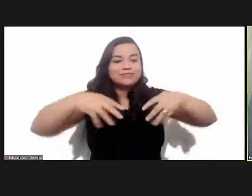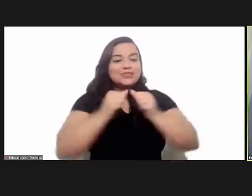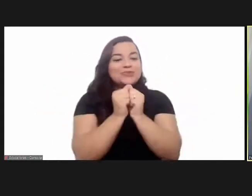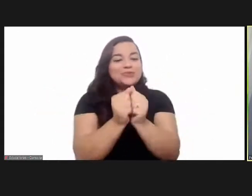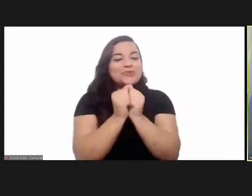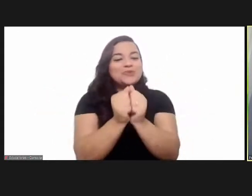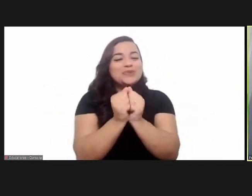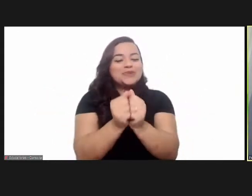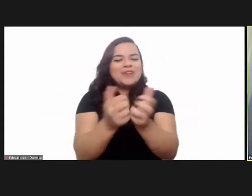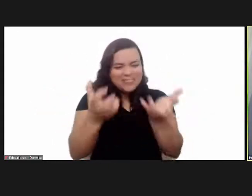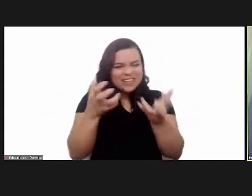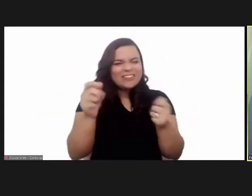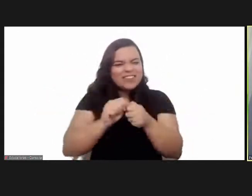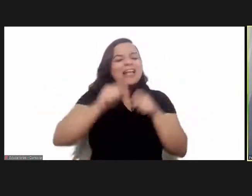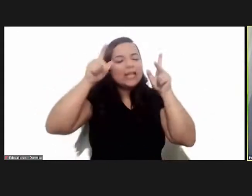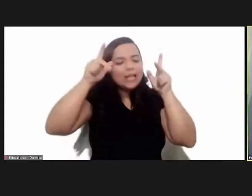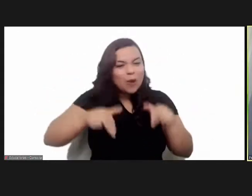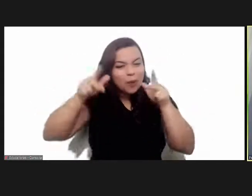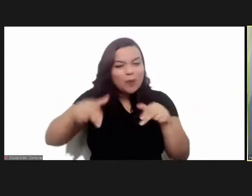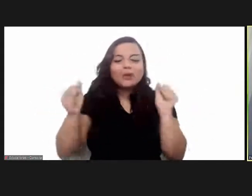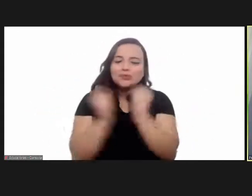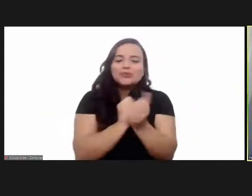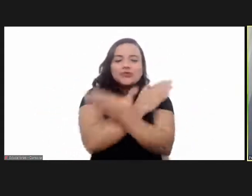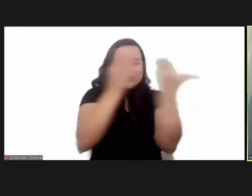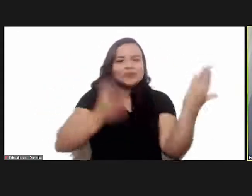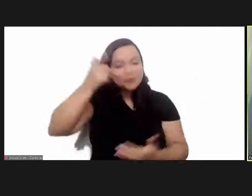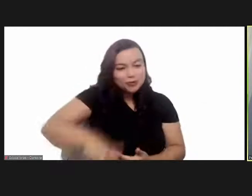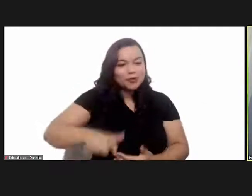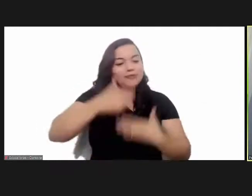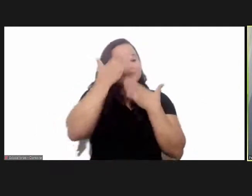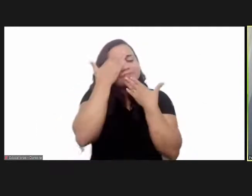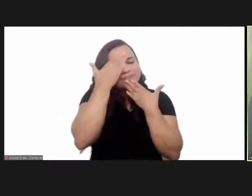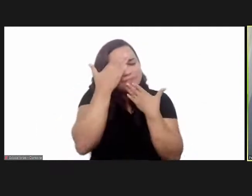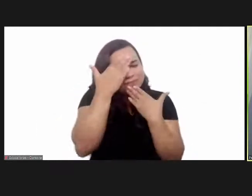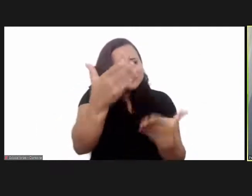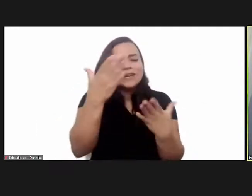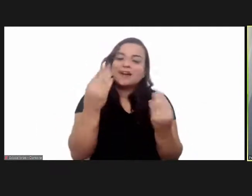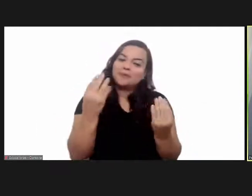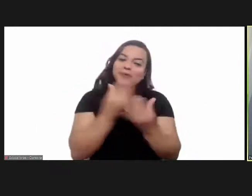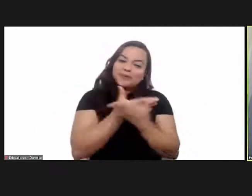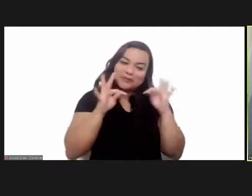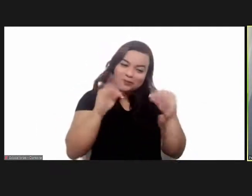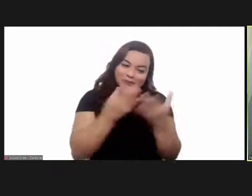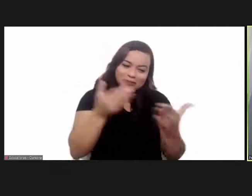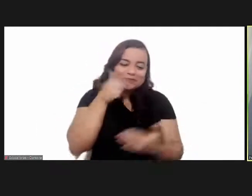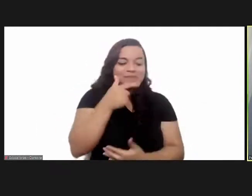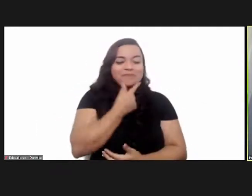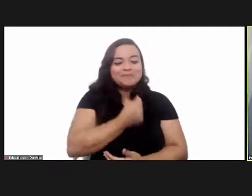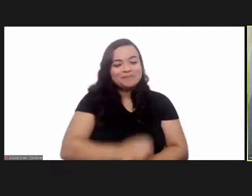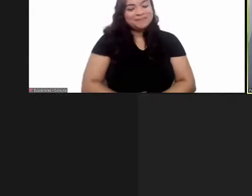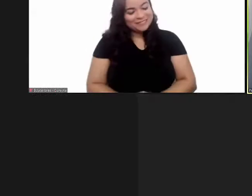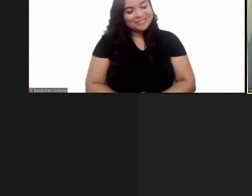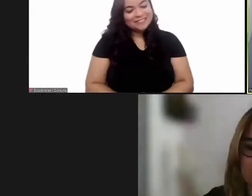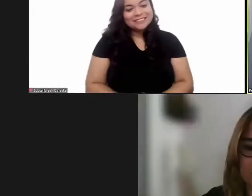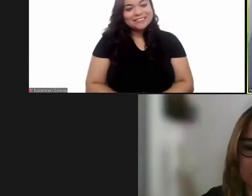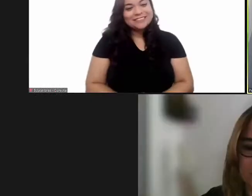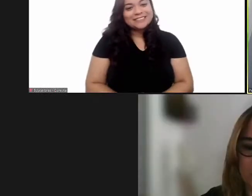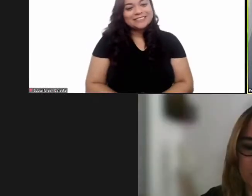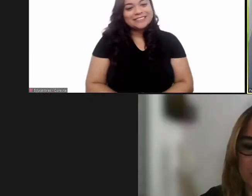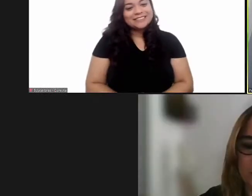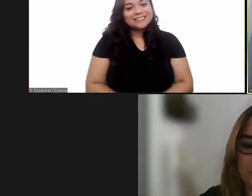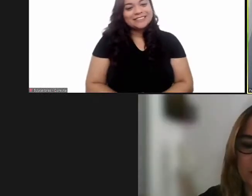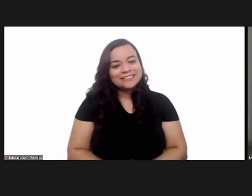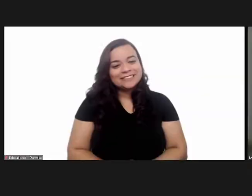I would do everything again with you. Thank you very much to one of you all, one and all.